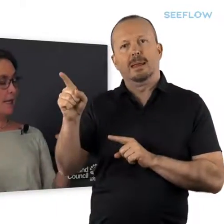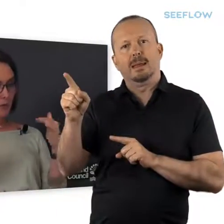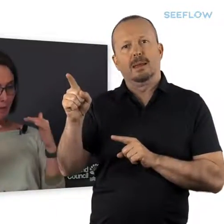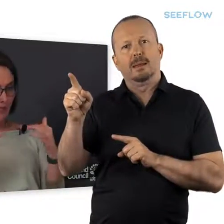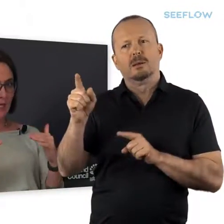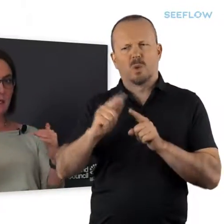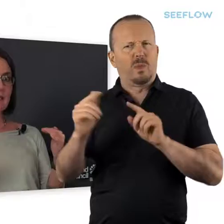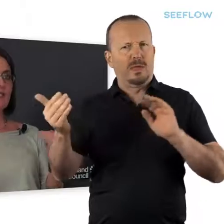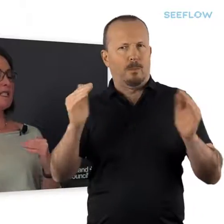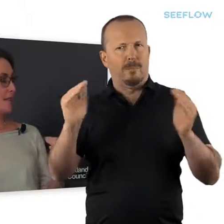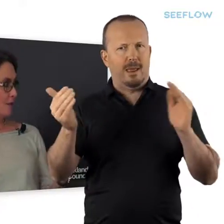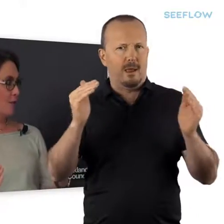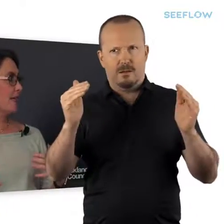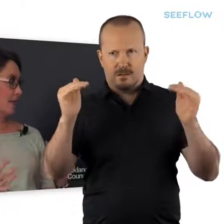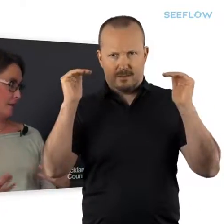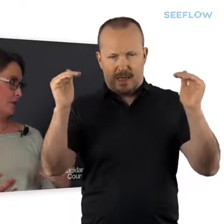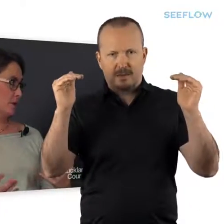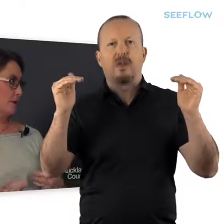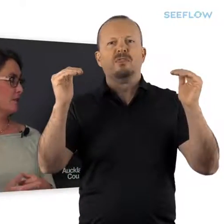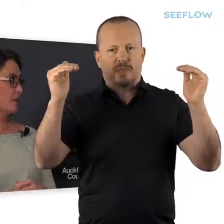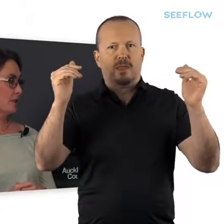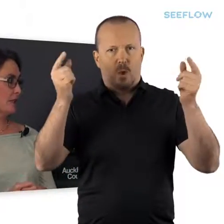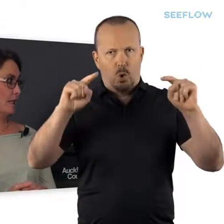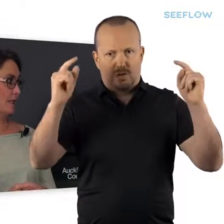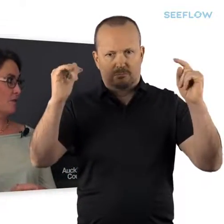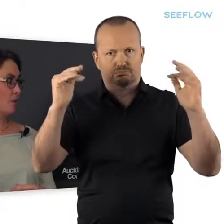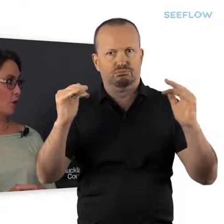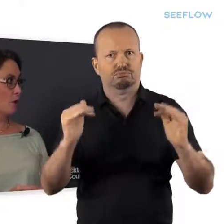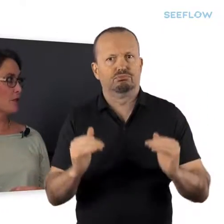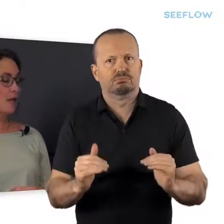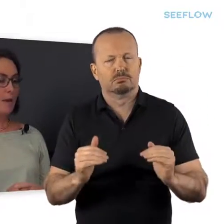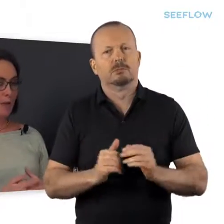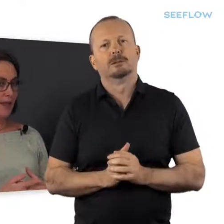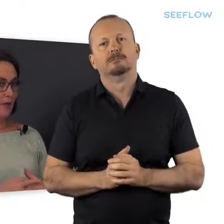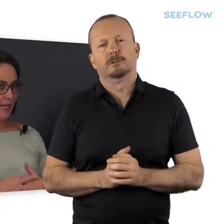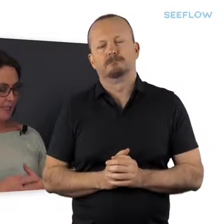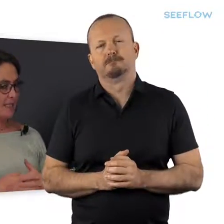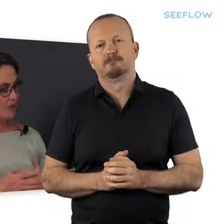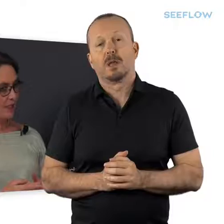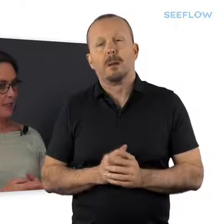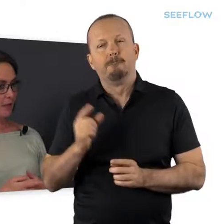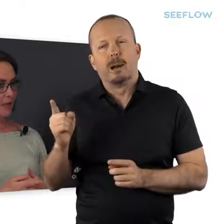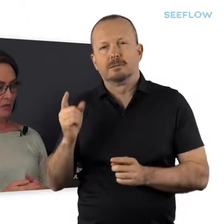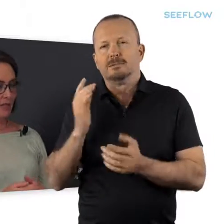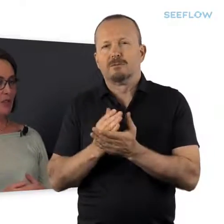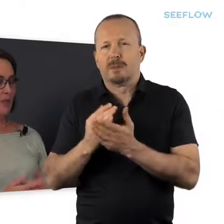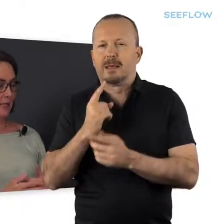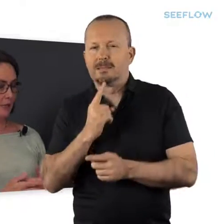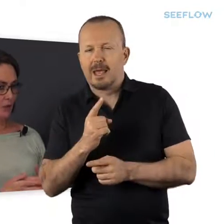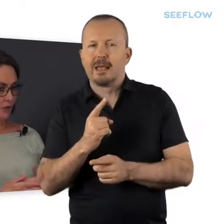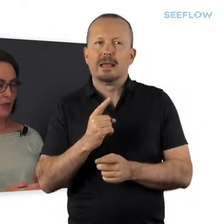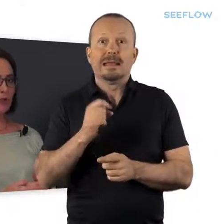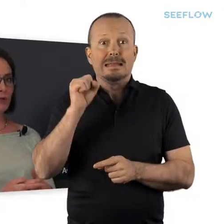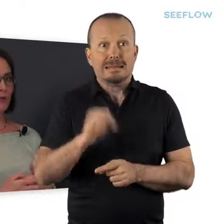And from there just decided the ranking of all the different roles. But there is definitely a consideration